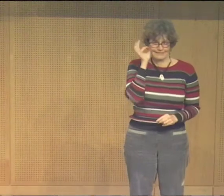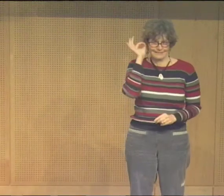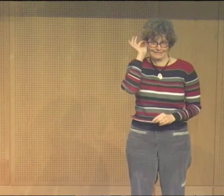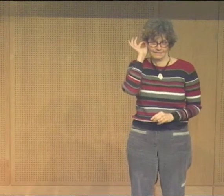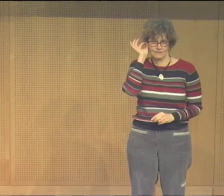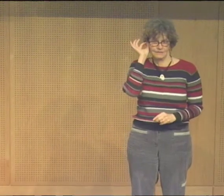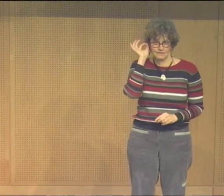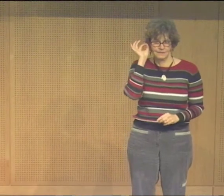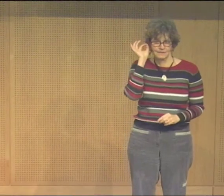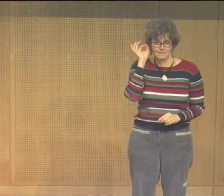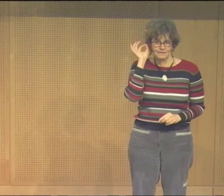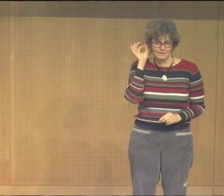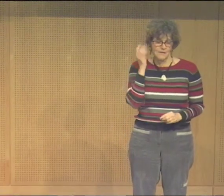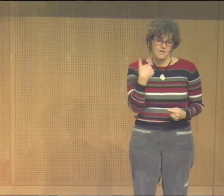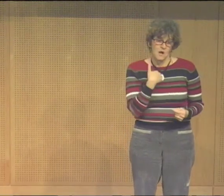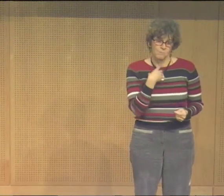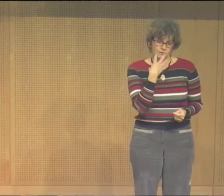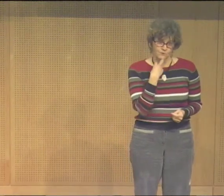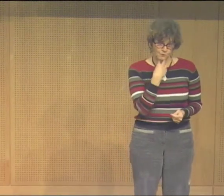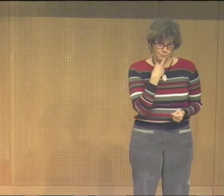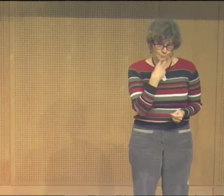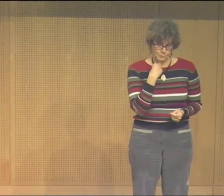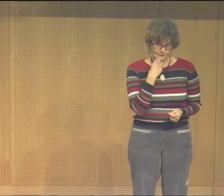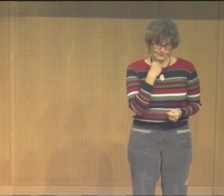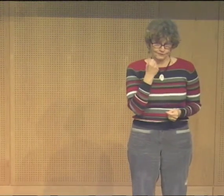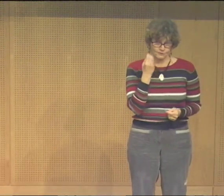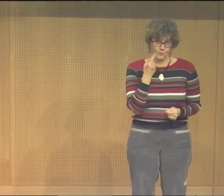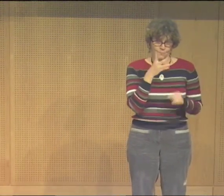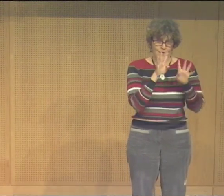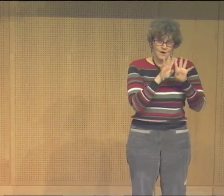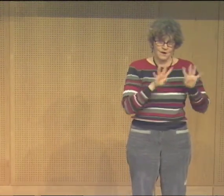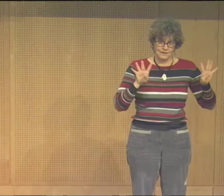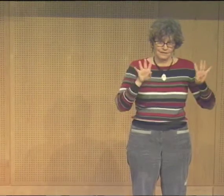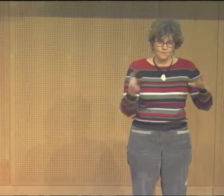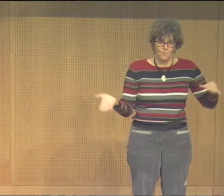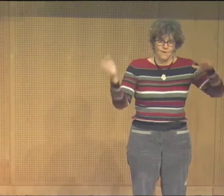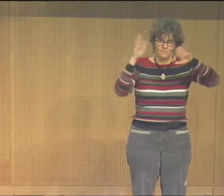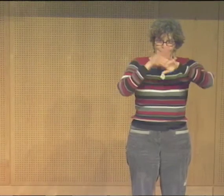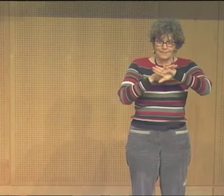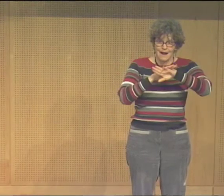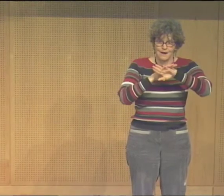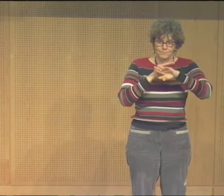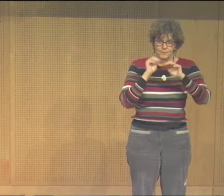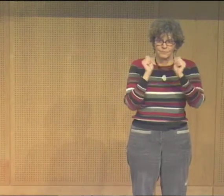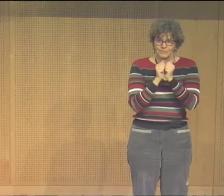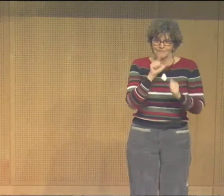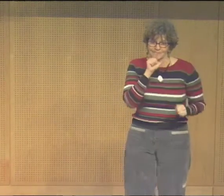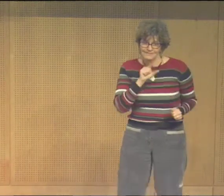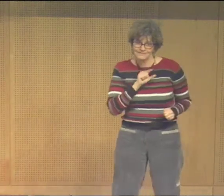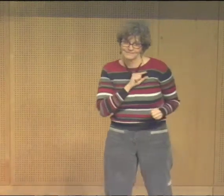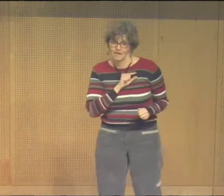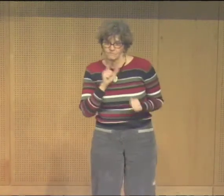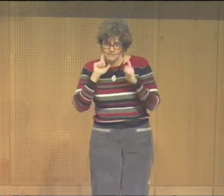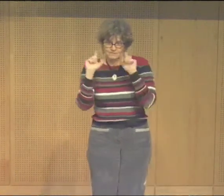And it's also a tribute to Native Americans. Now I'm Jewish, so I also wanted to incorporate